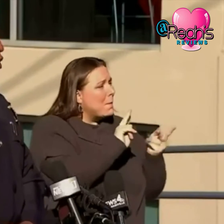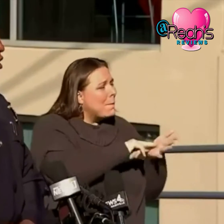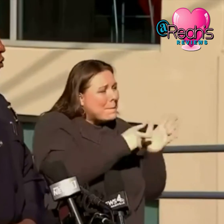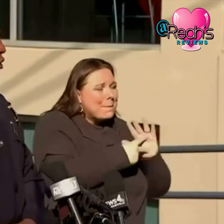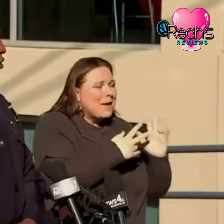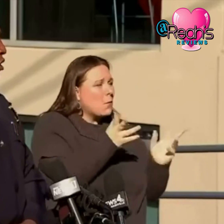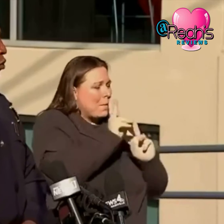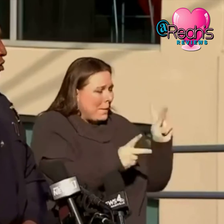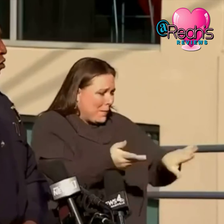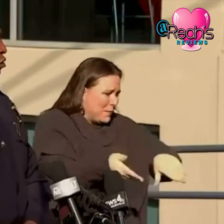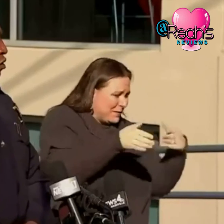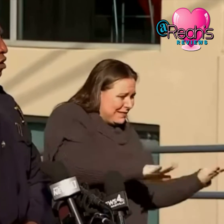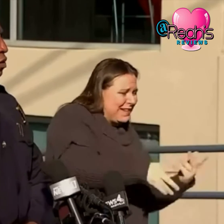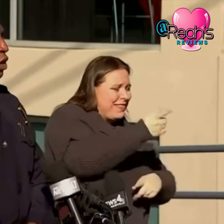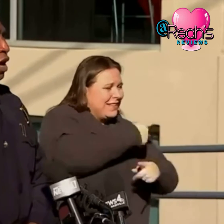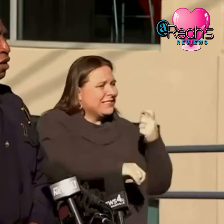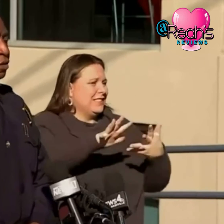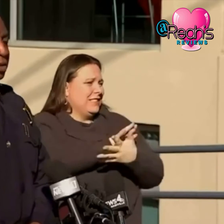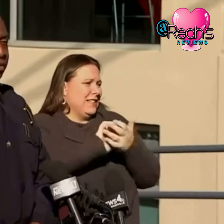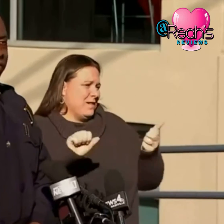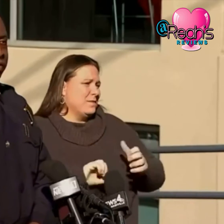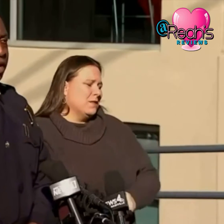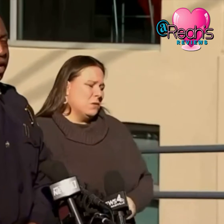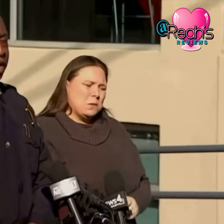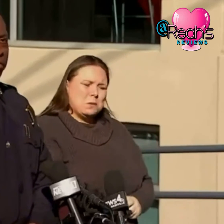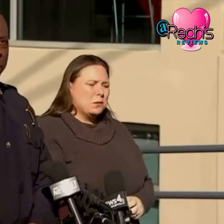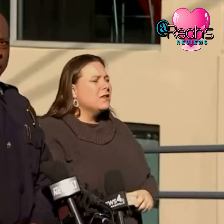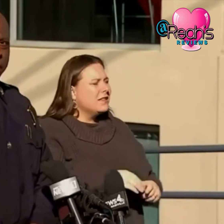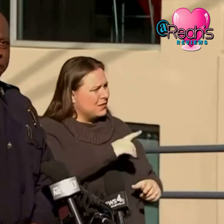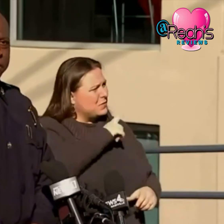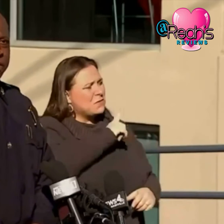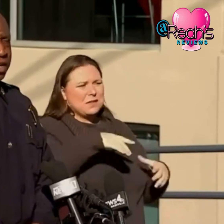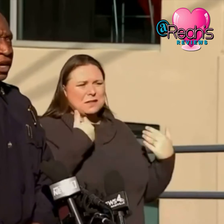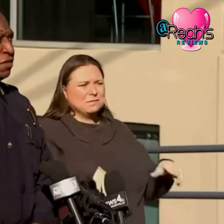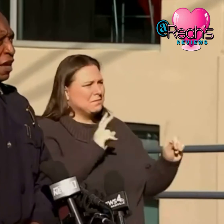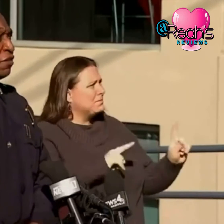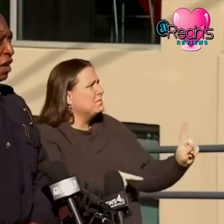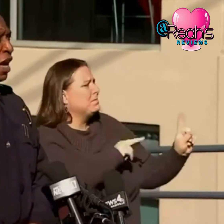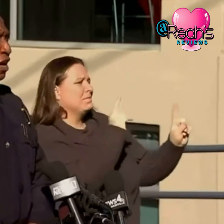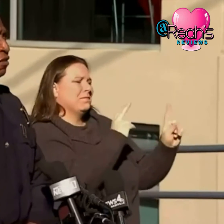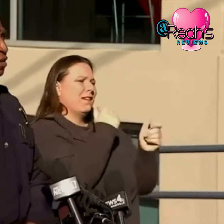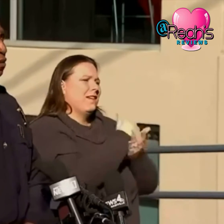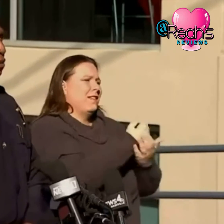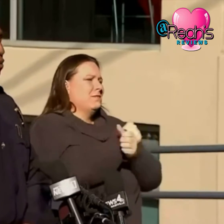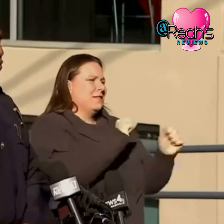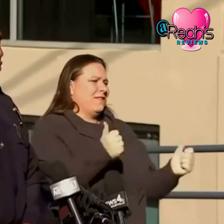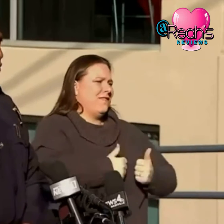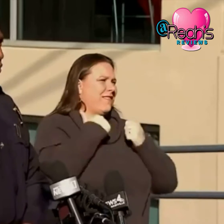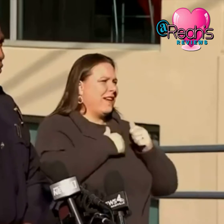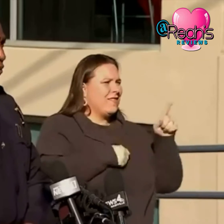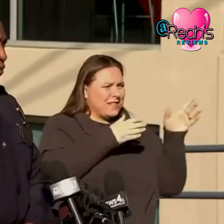as well with you know with the destruction that we have so they're just heroic efforts and saving lives